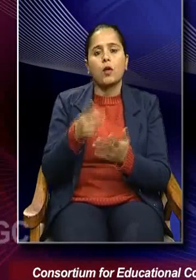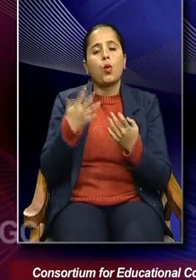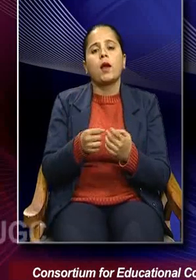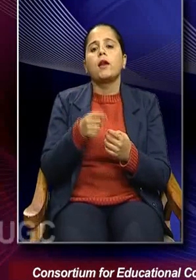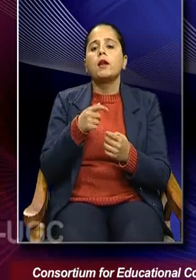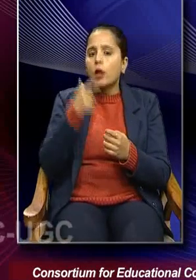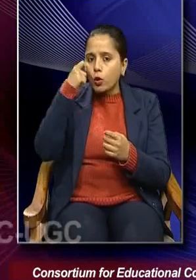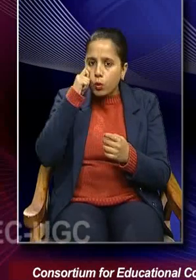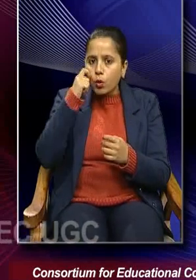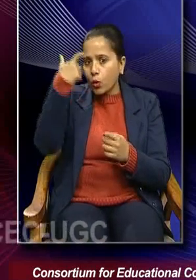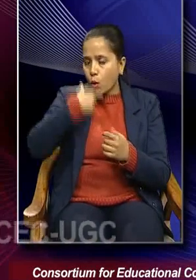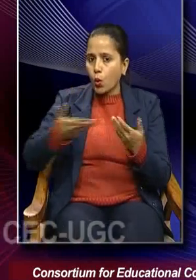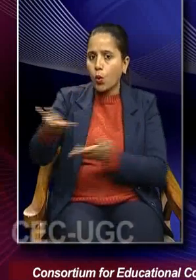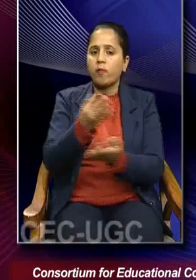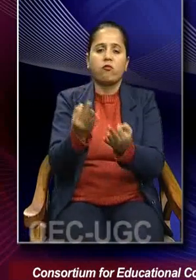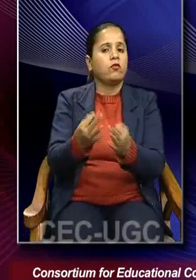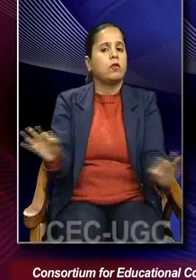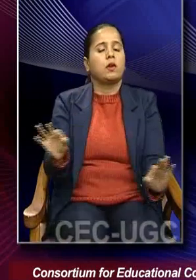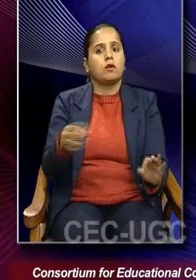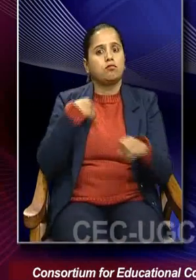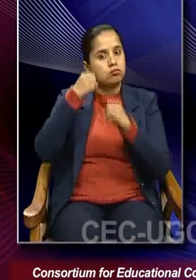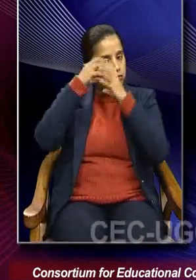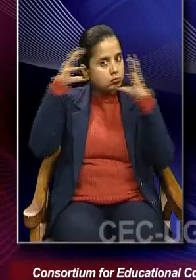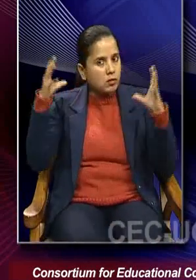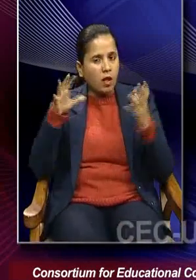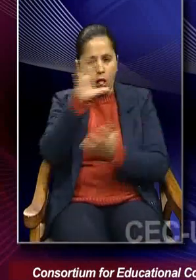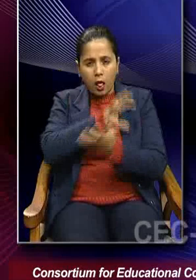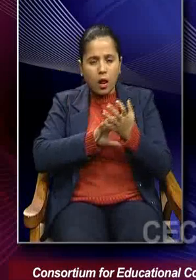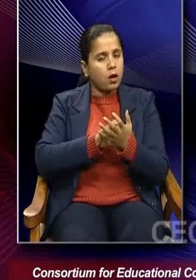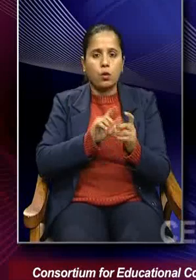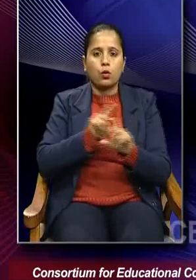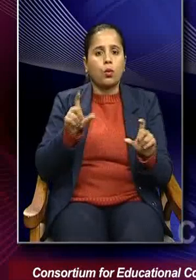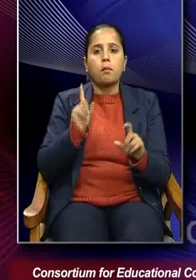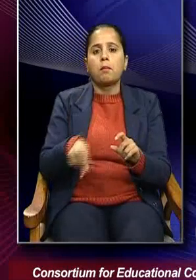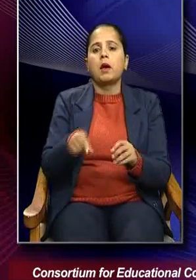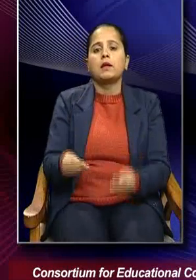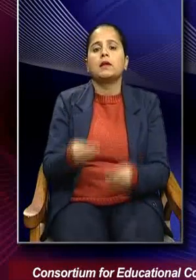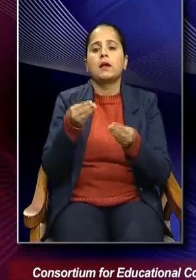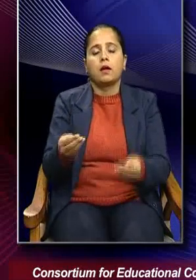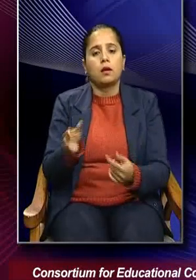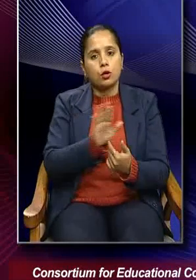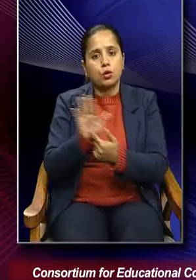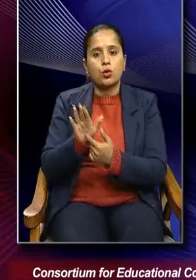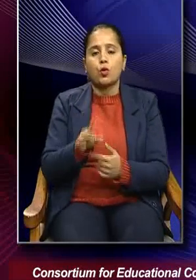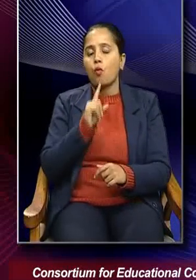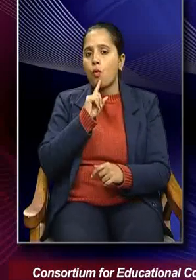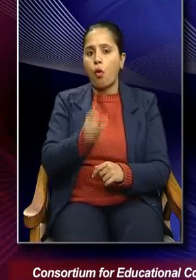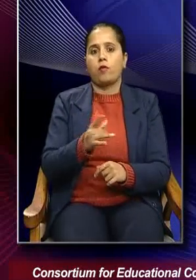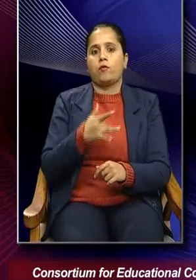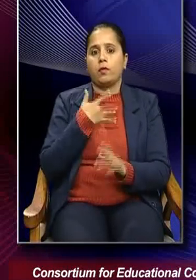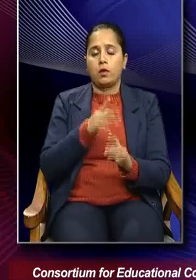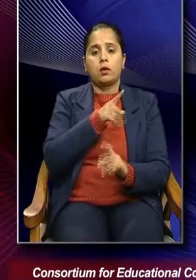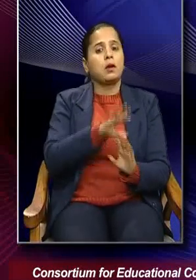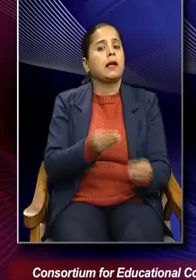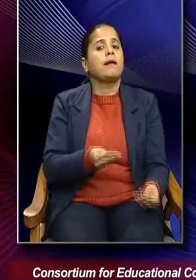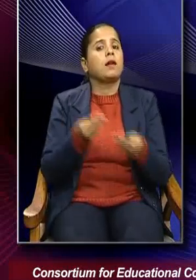society of illusion, of chaos and try to bring in a order. So, he will